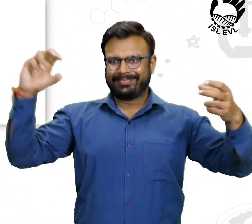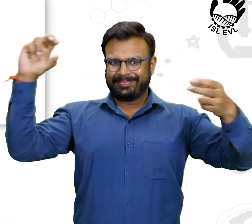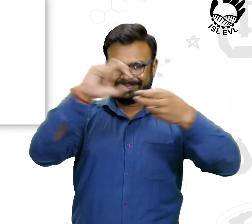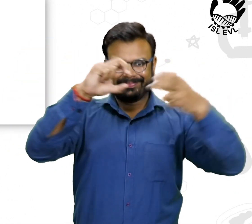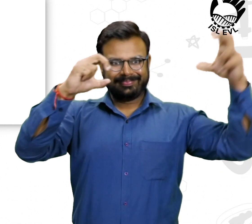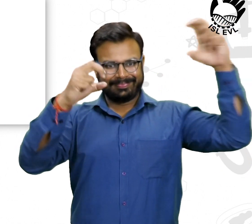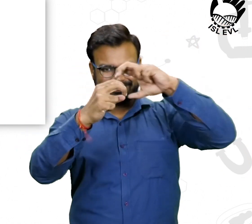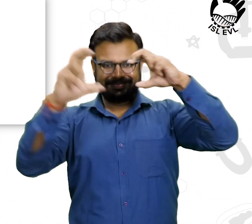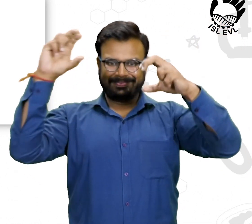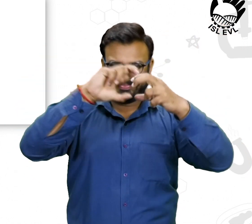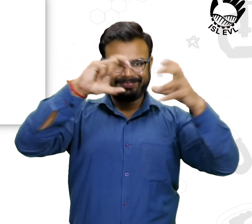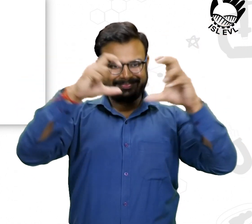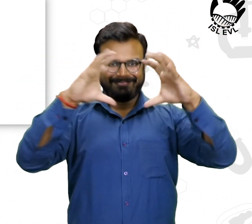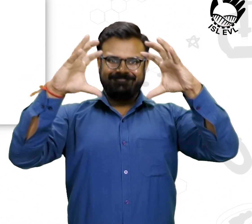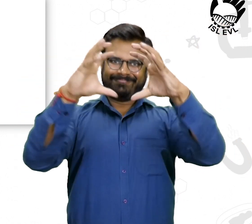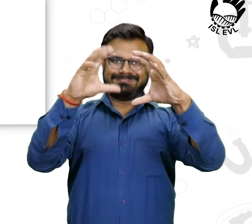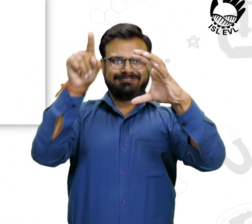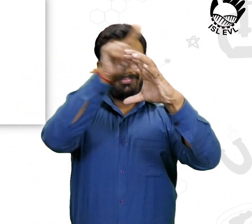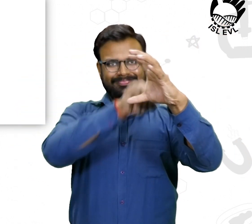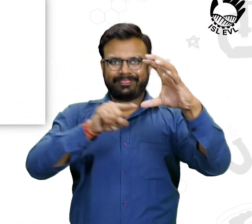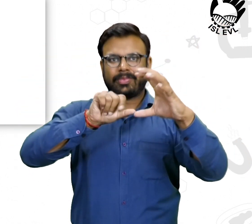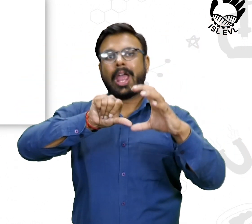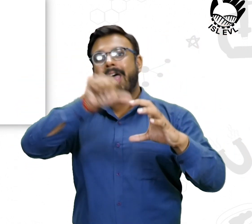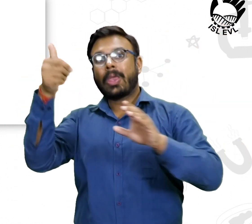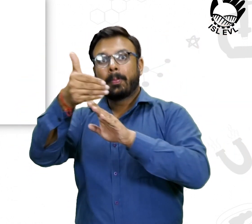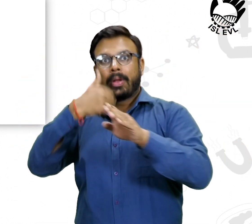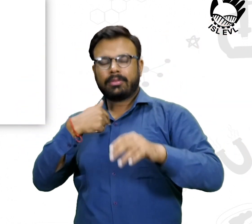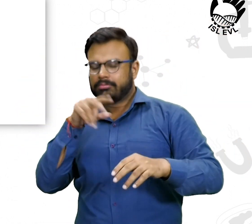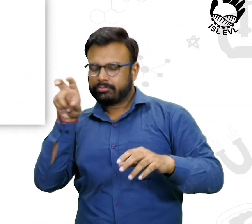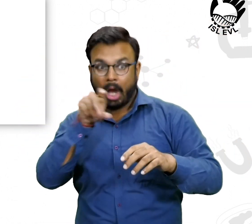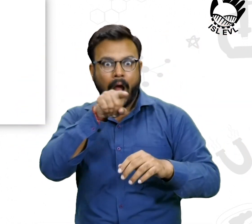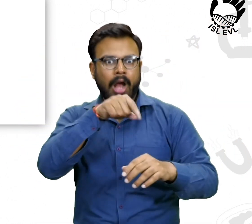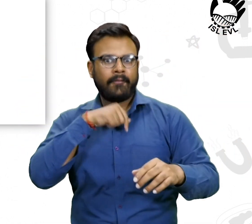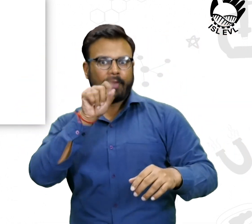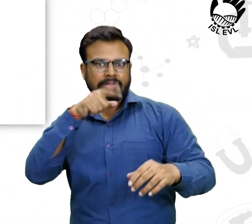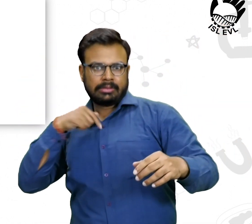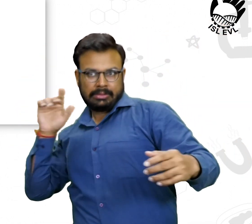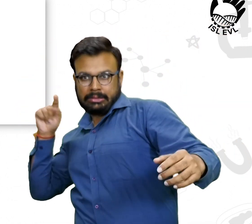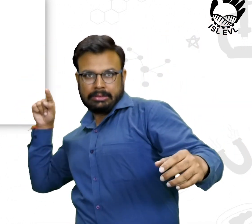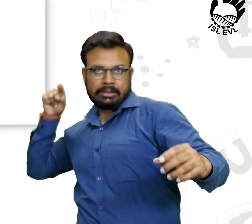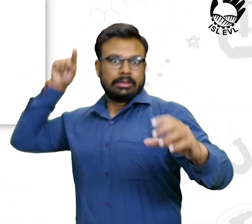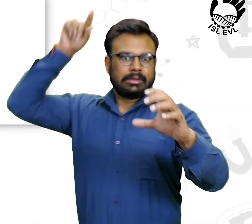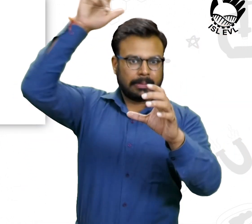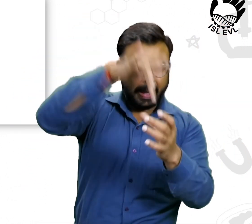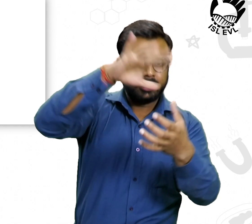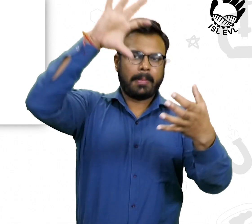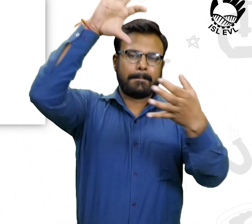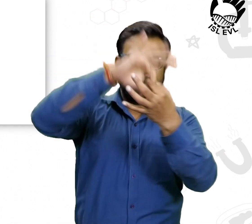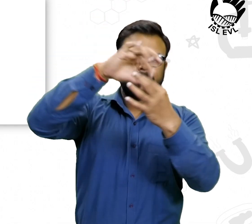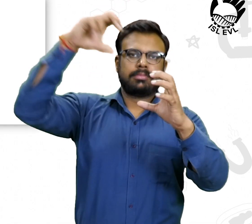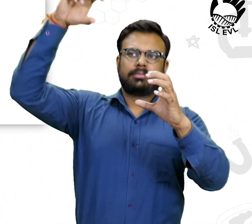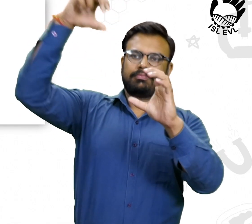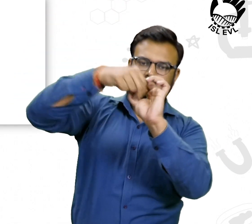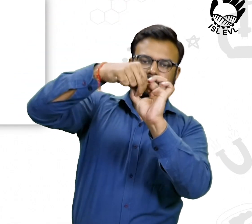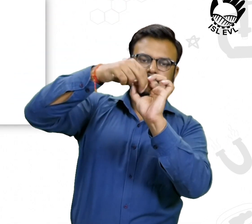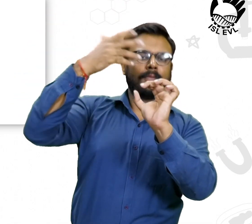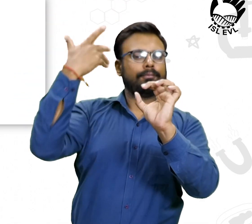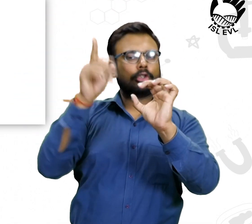-glycine-bound tRNA. The-come, first first-serve basis. Once the L-shaped